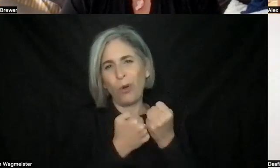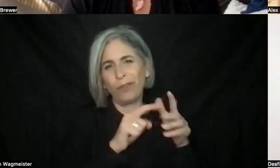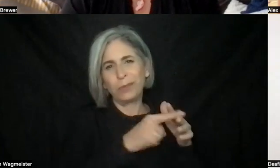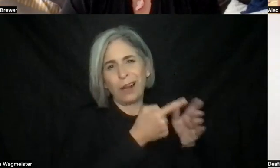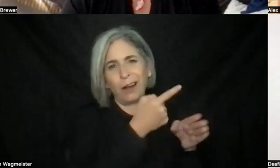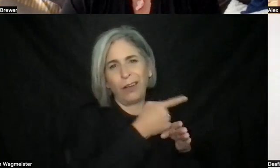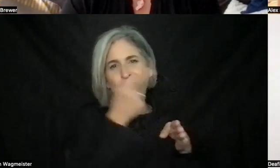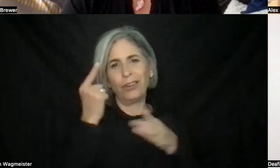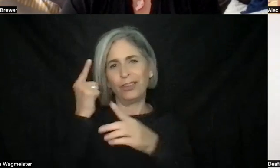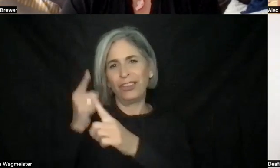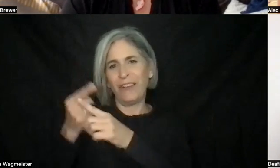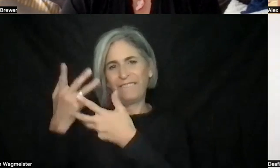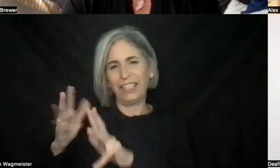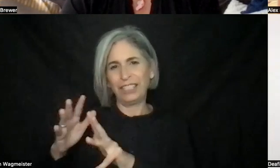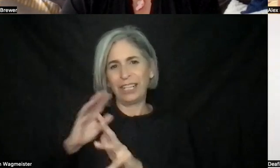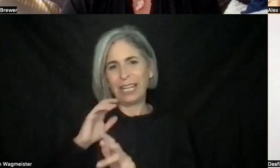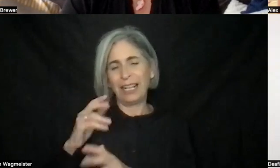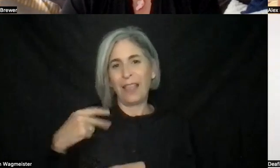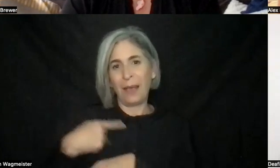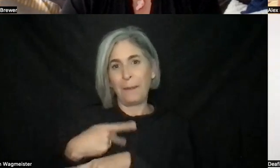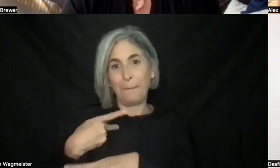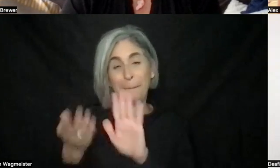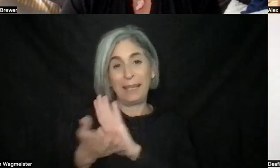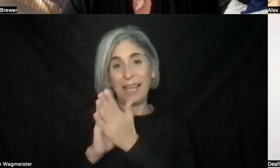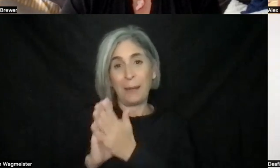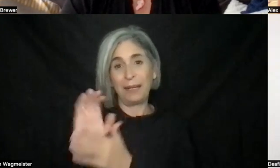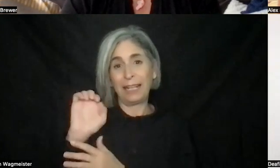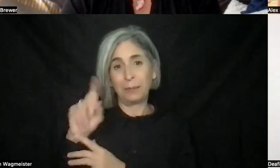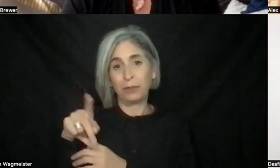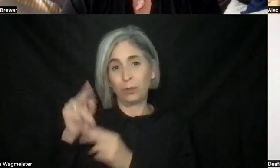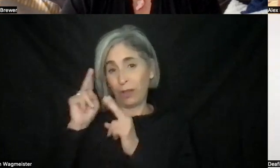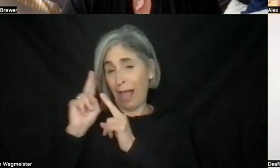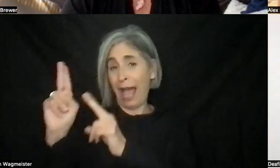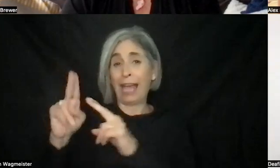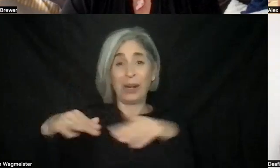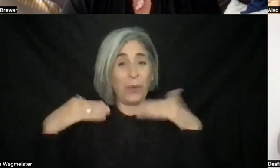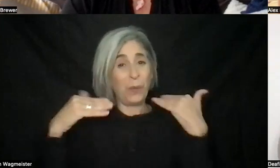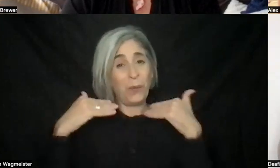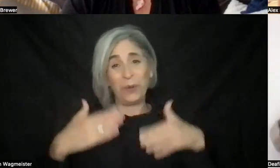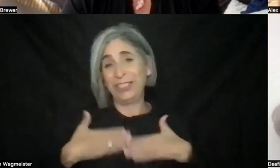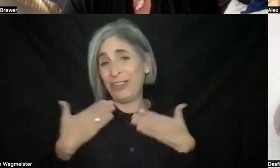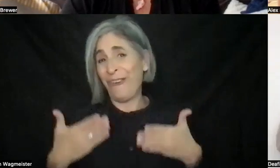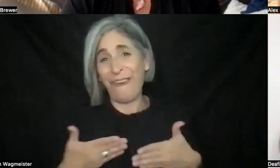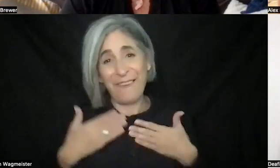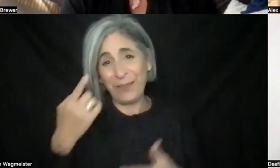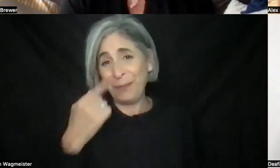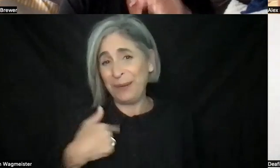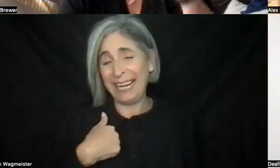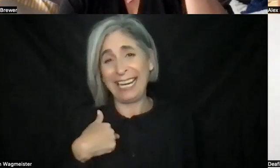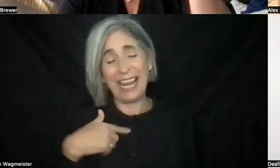made me an executive producer, it was a complete honor. It was a complete joy. was complete just satisfaction to